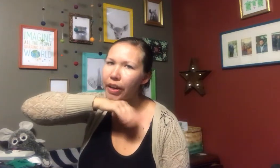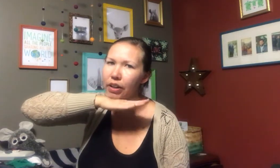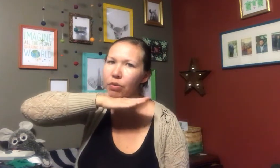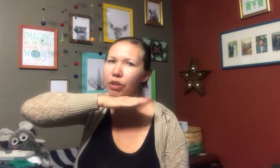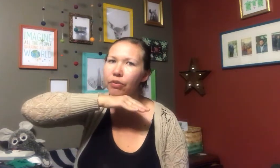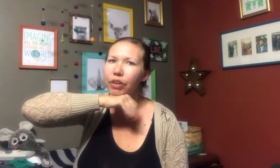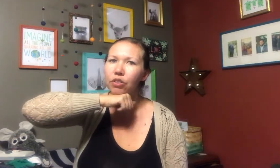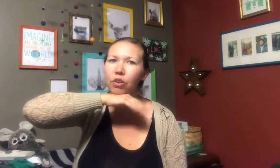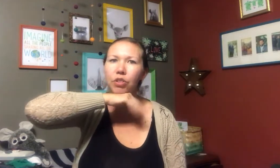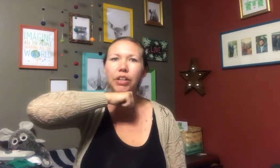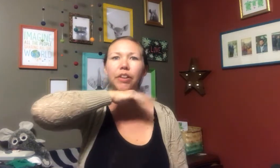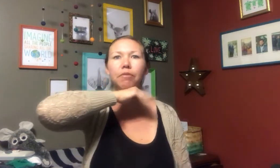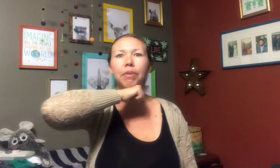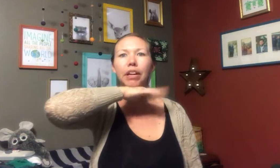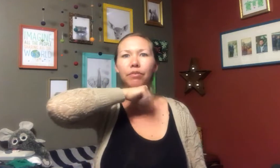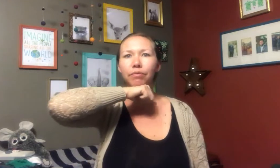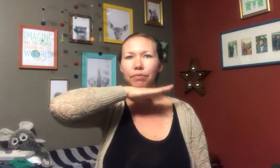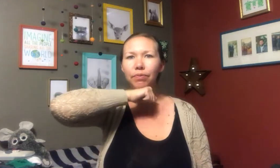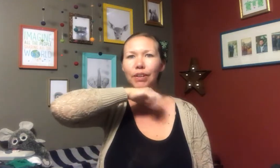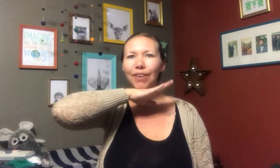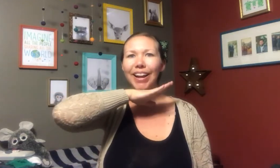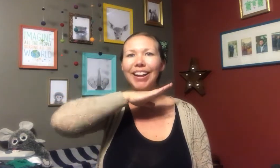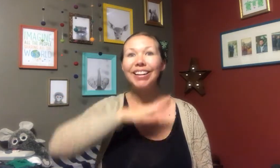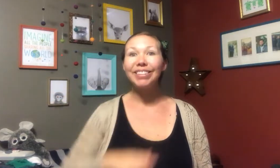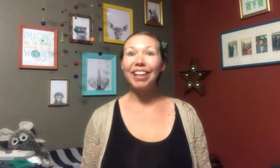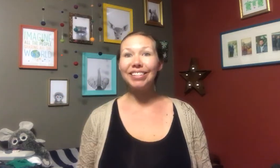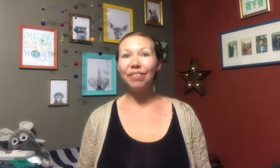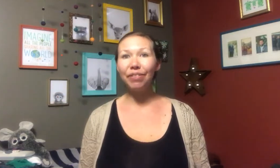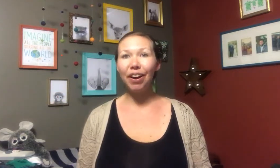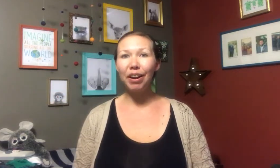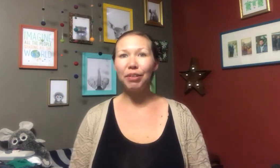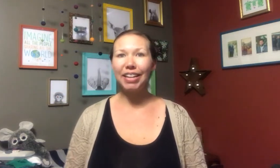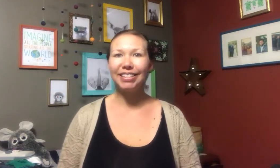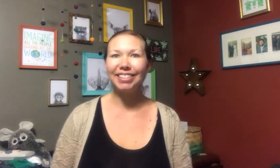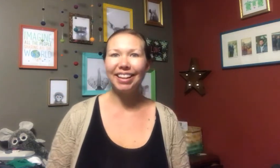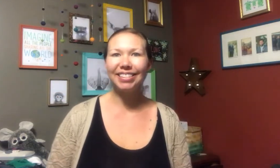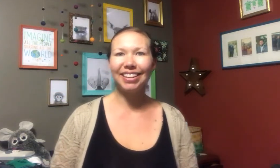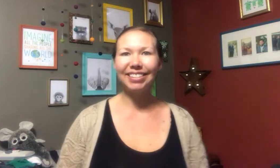hand with your fingers closed together. Pig. Okay. So that's it for our animal signs. Thanks guys.